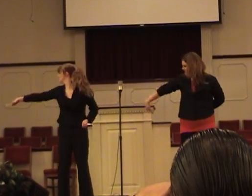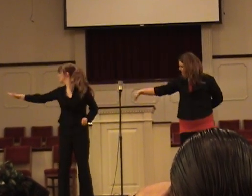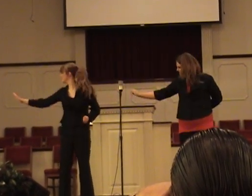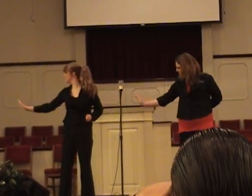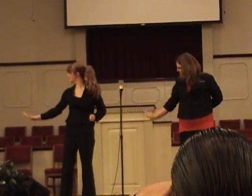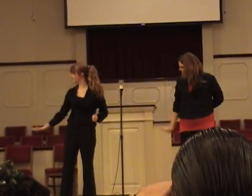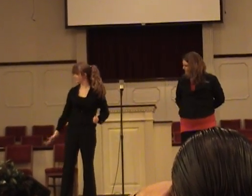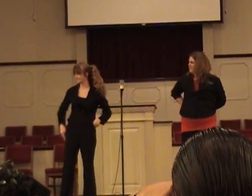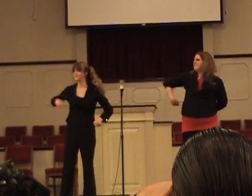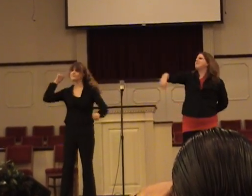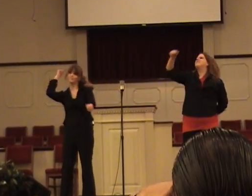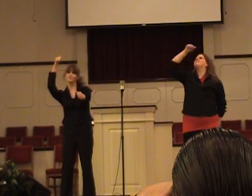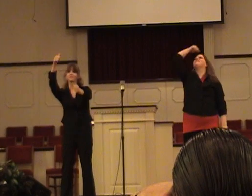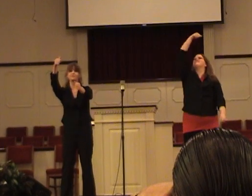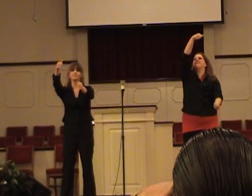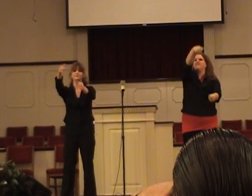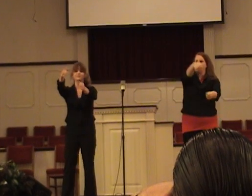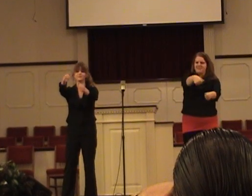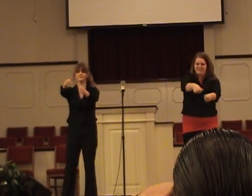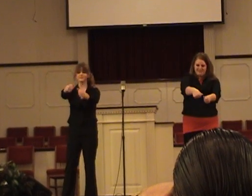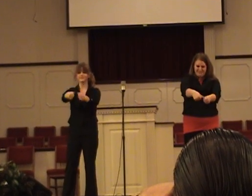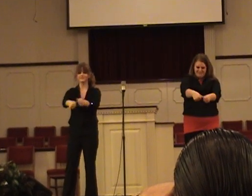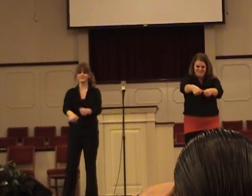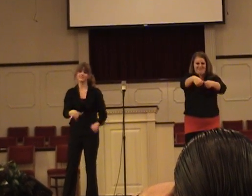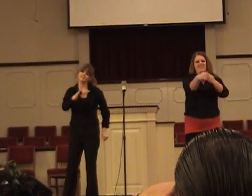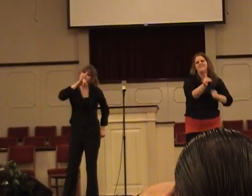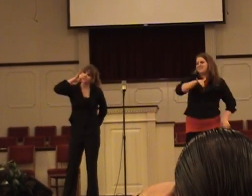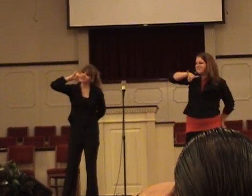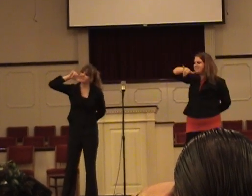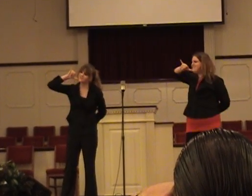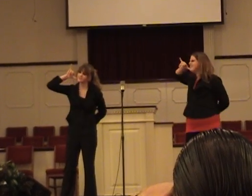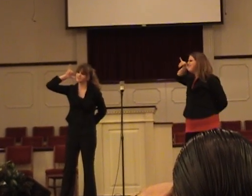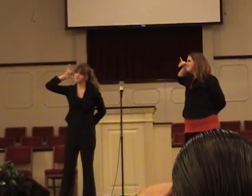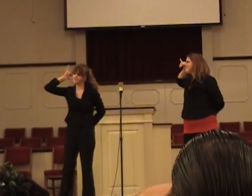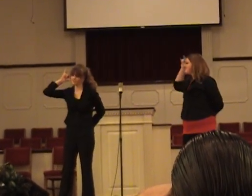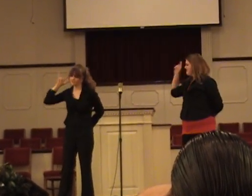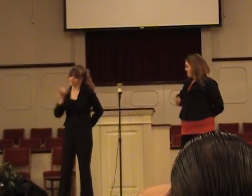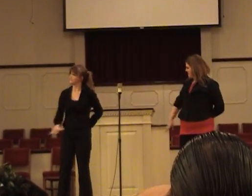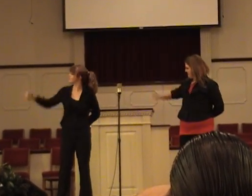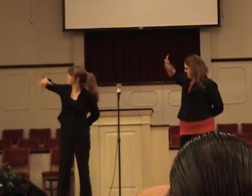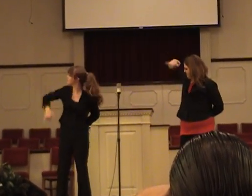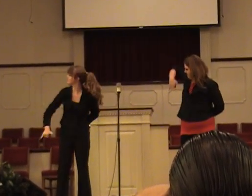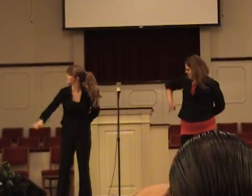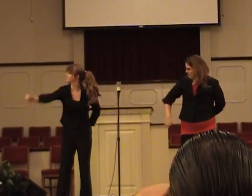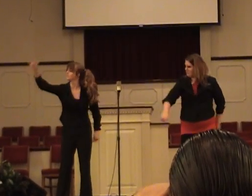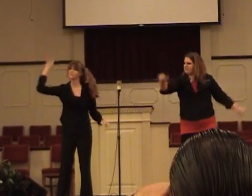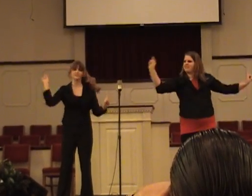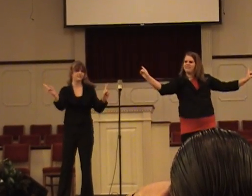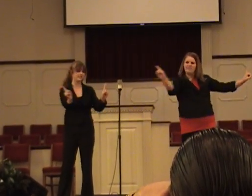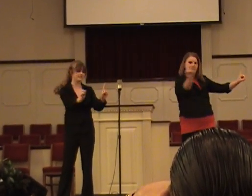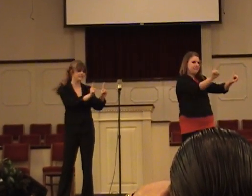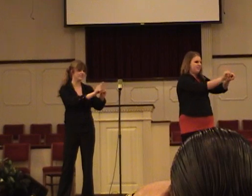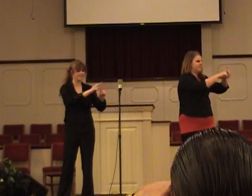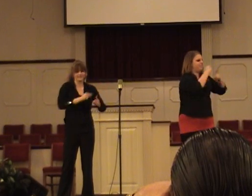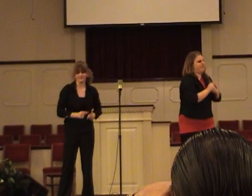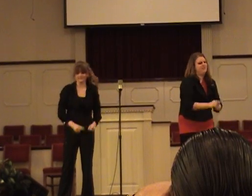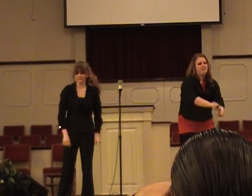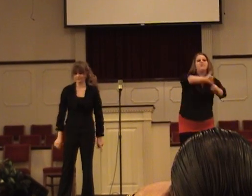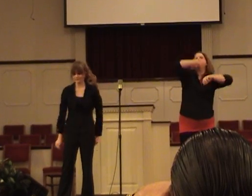The it remains yesterday, and we were the same. The word